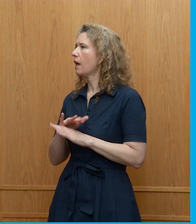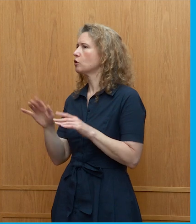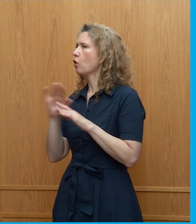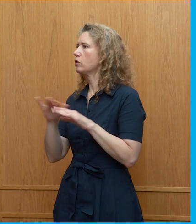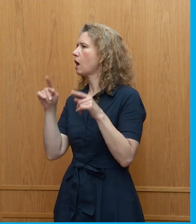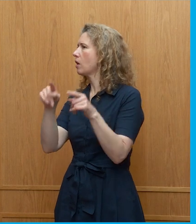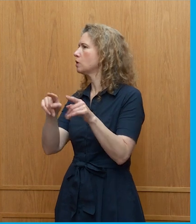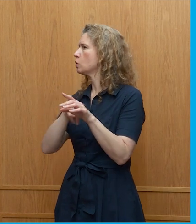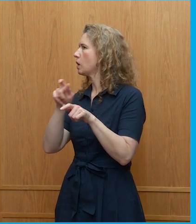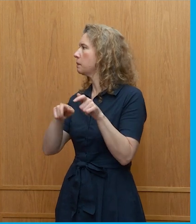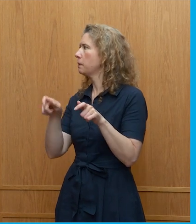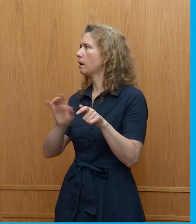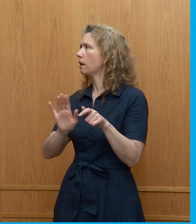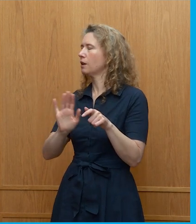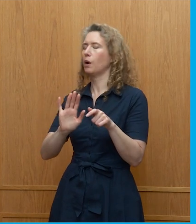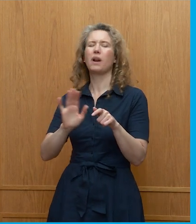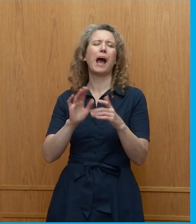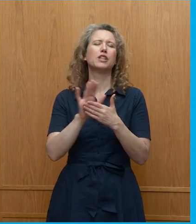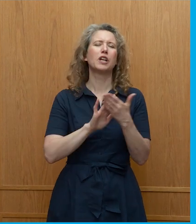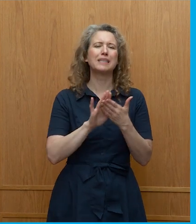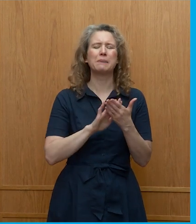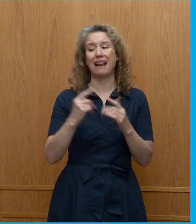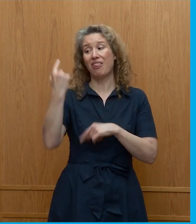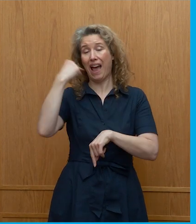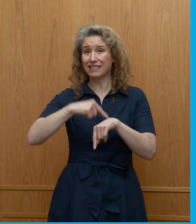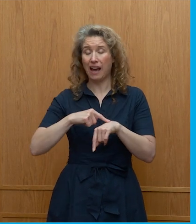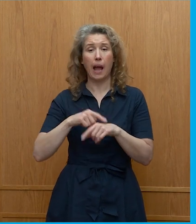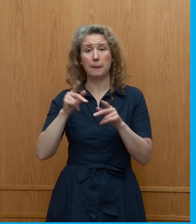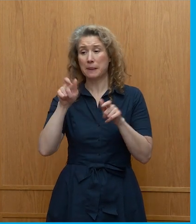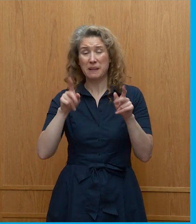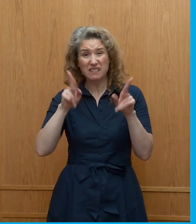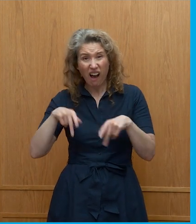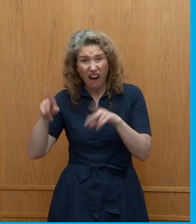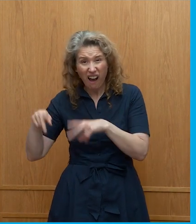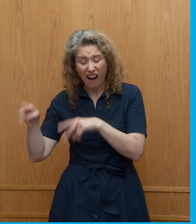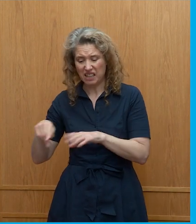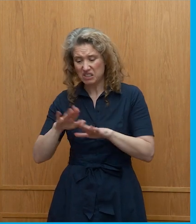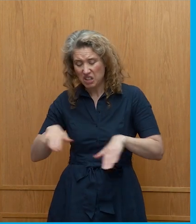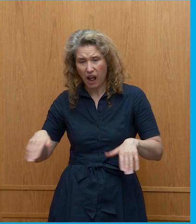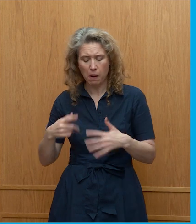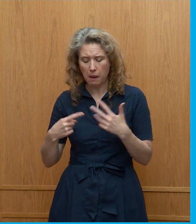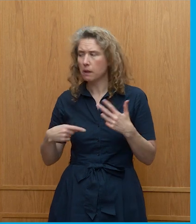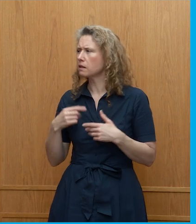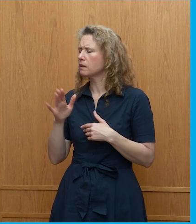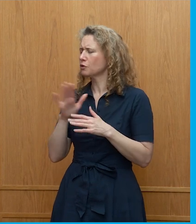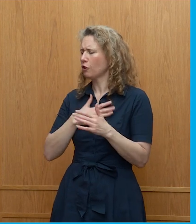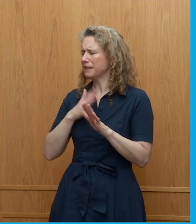people you know I mean people were dying children yeah yeah please just temper your language slightly sir yeah fine excuse me